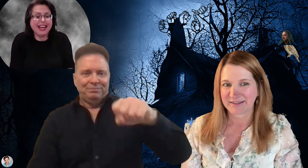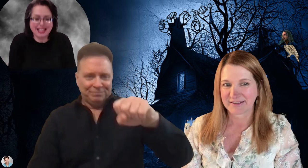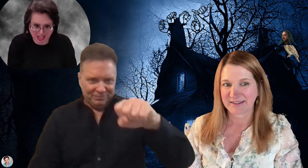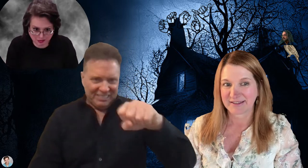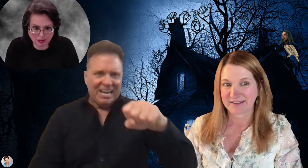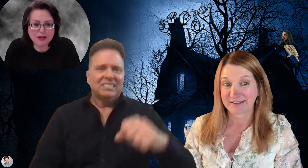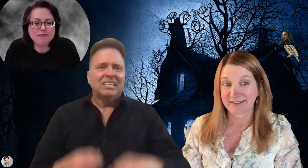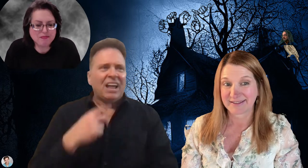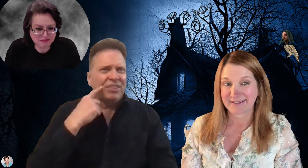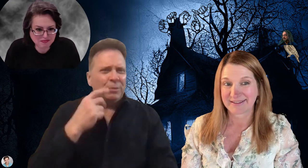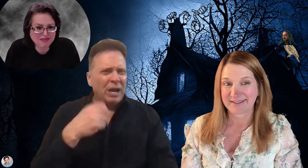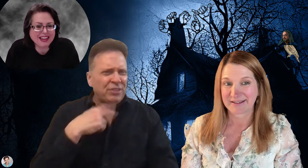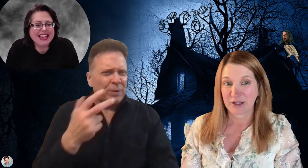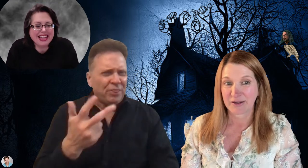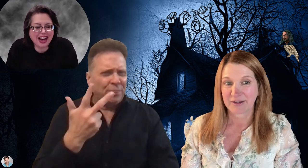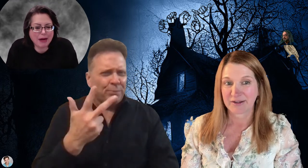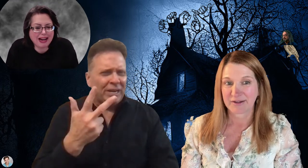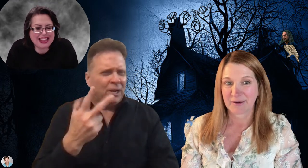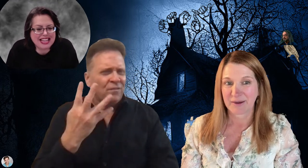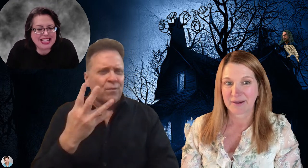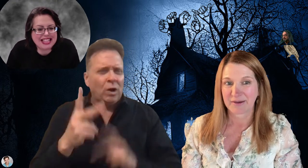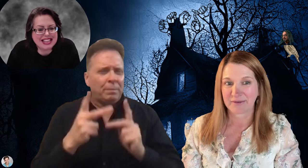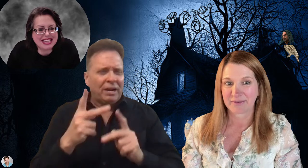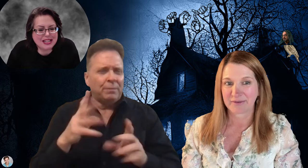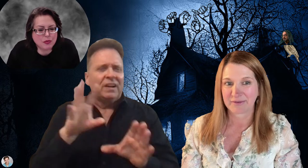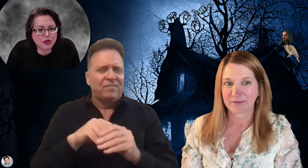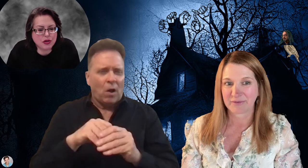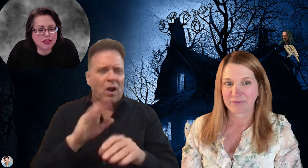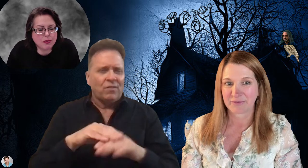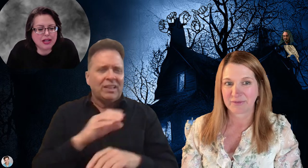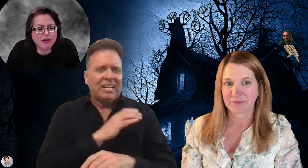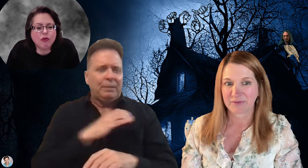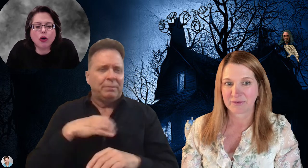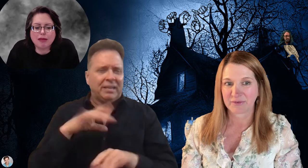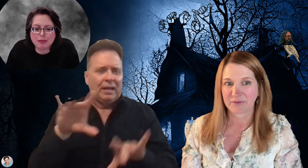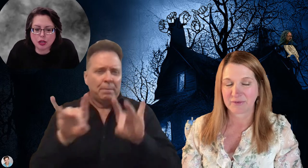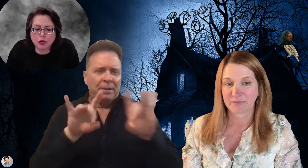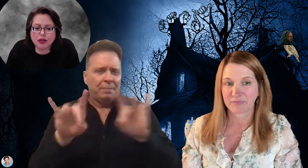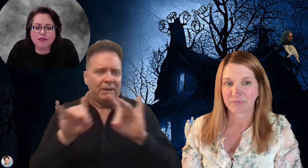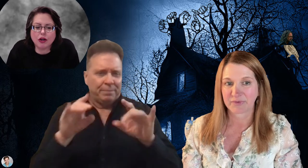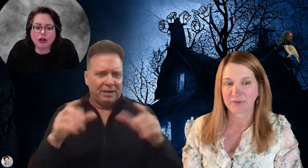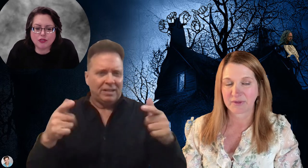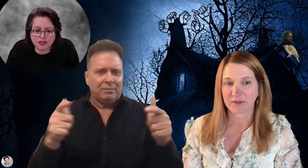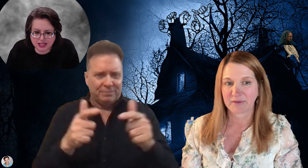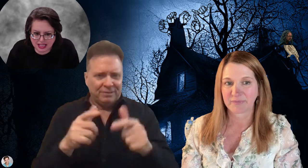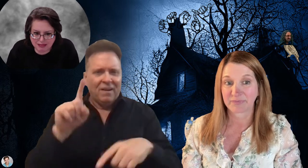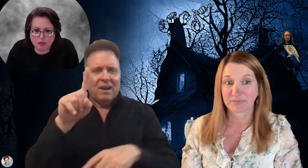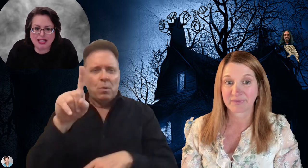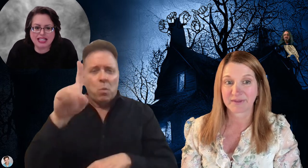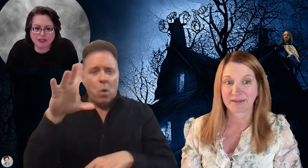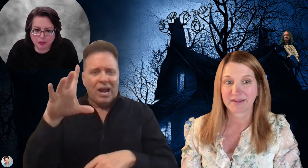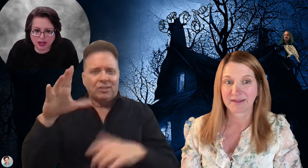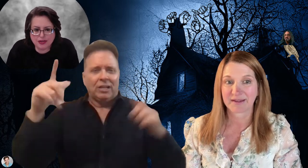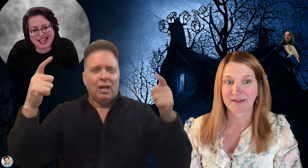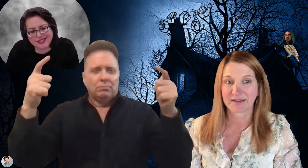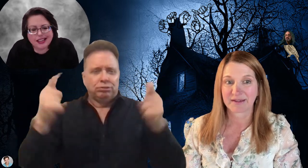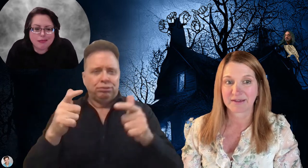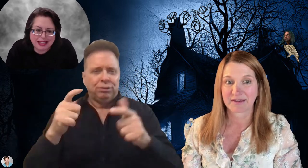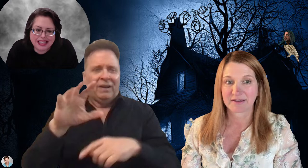Yes, we were. I think that there were three or four people who were involved on the team who picked everyone. was kind of like a committee